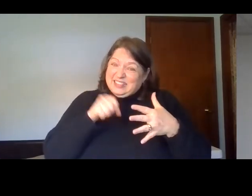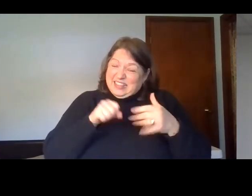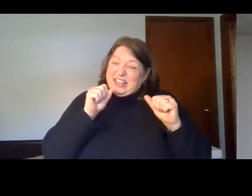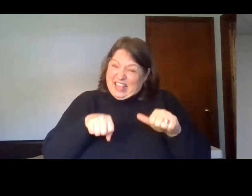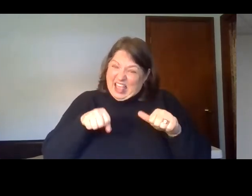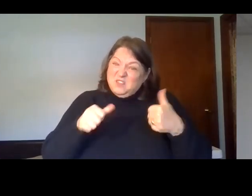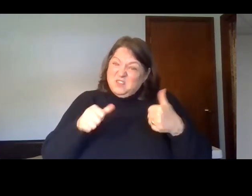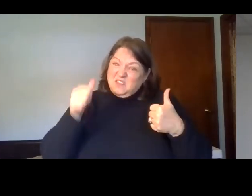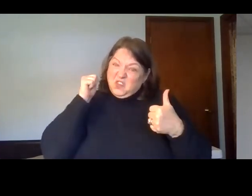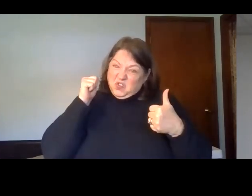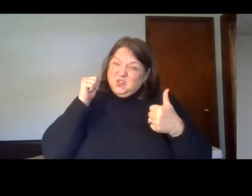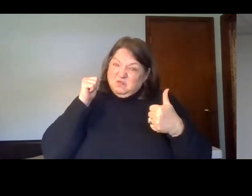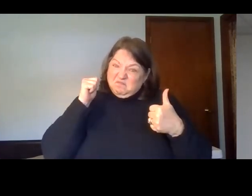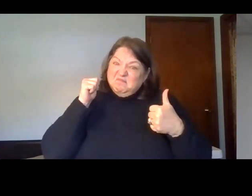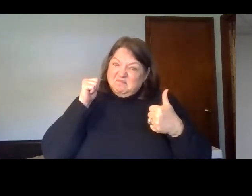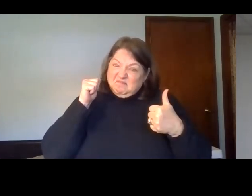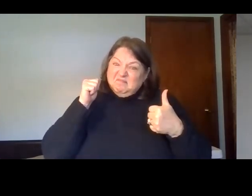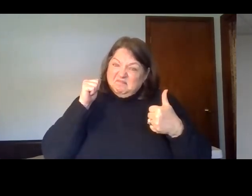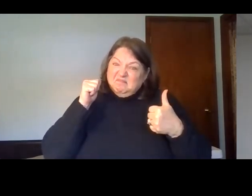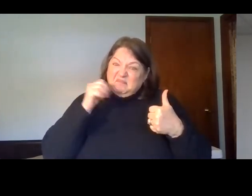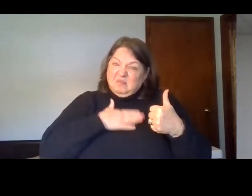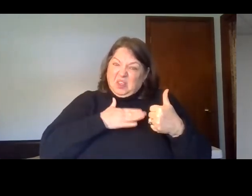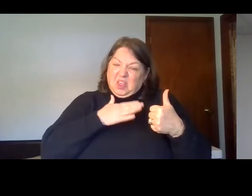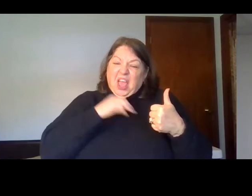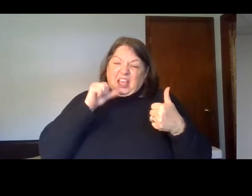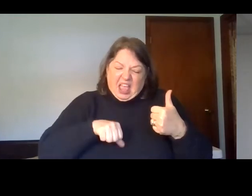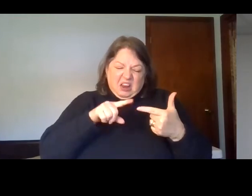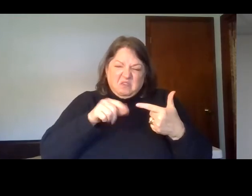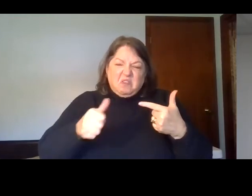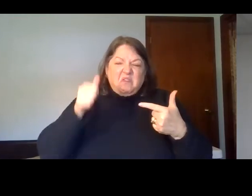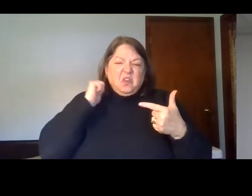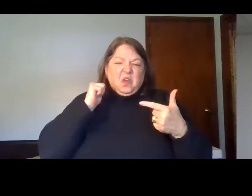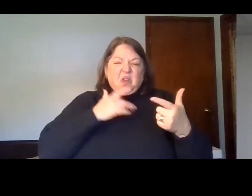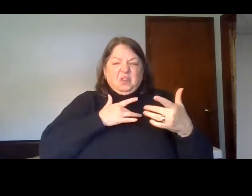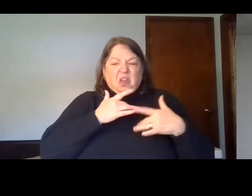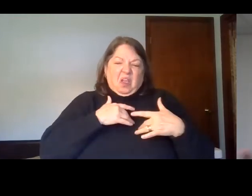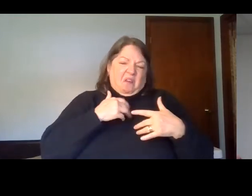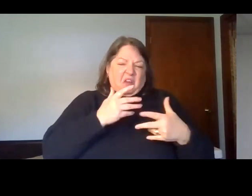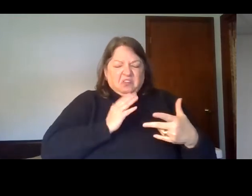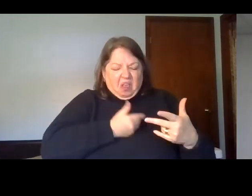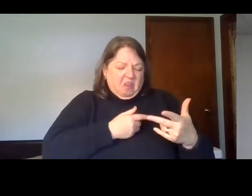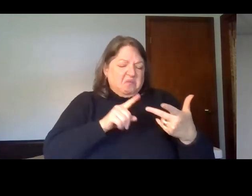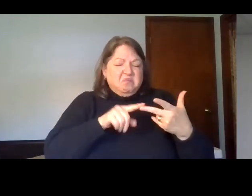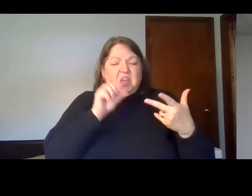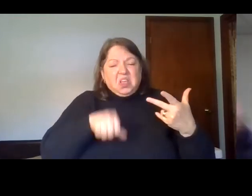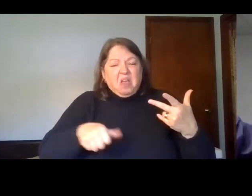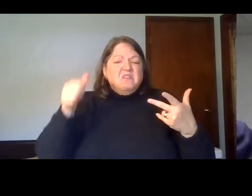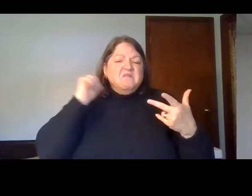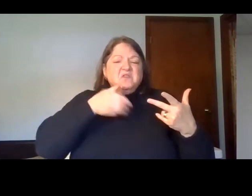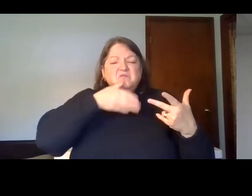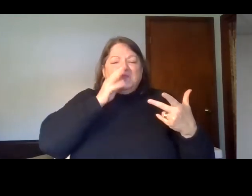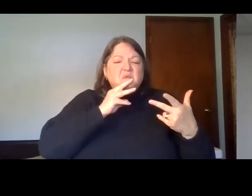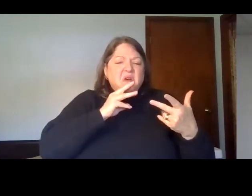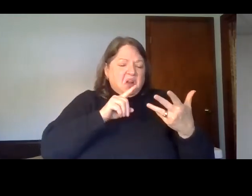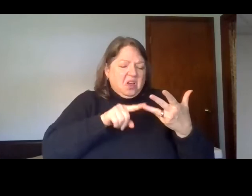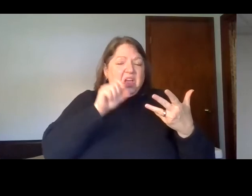We can refuse. We can refuse to take care of ourselves and to drink water and to eat food. We can refuse all those things and to follow